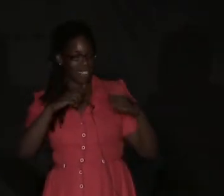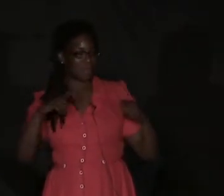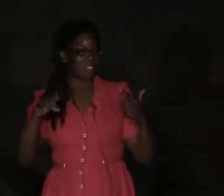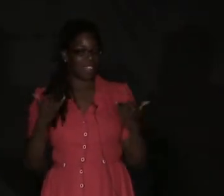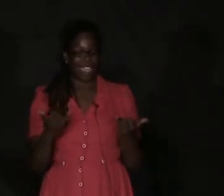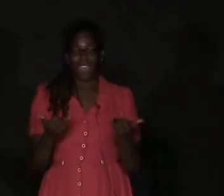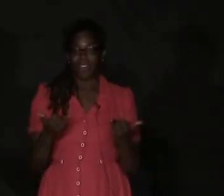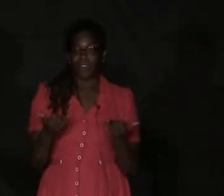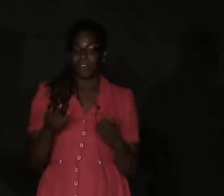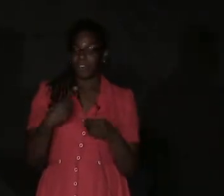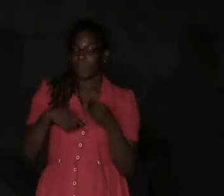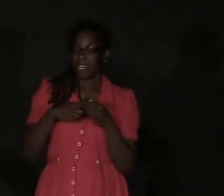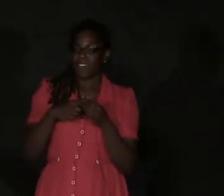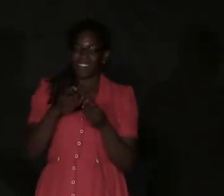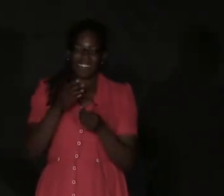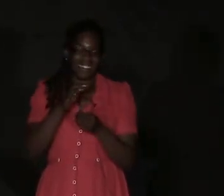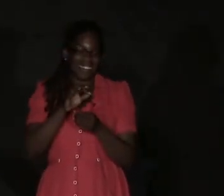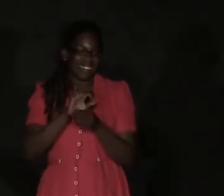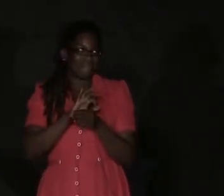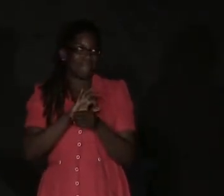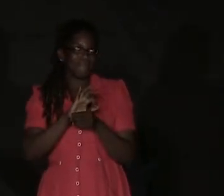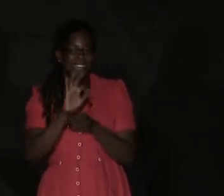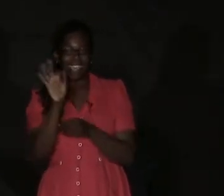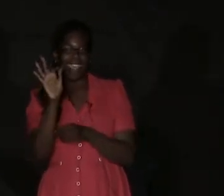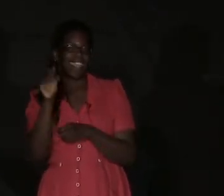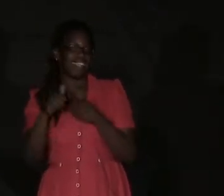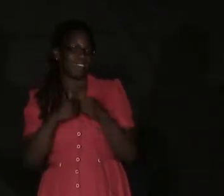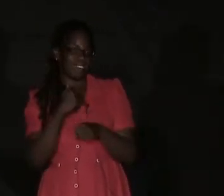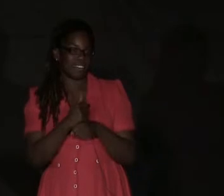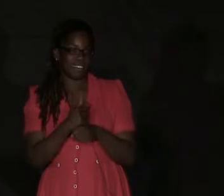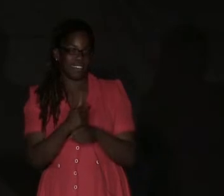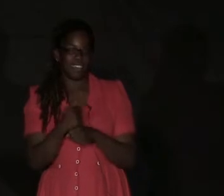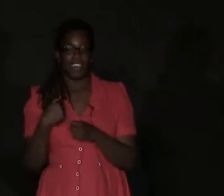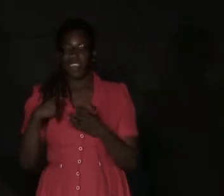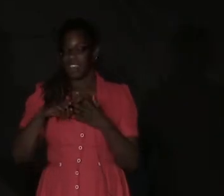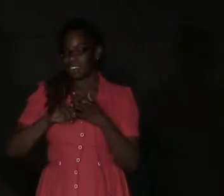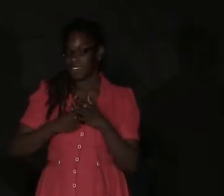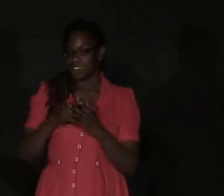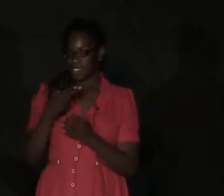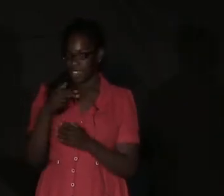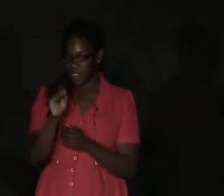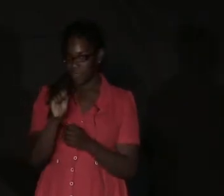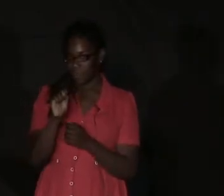language now for about nine years. I started in high school.